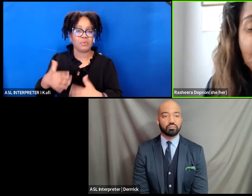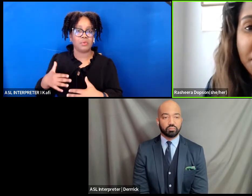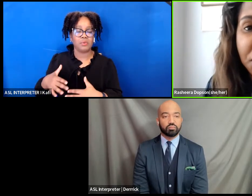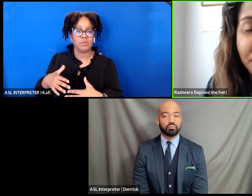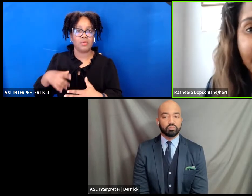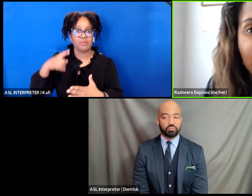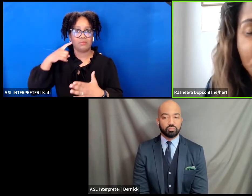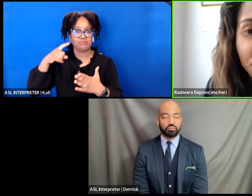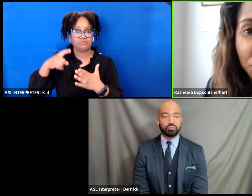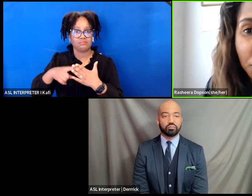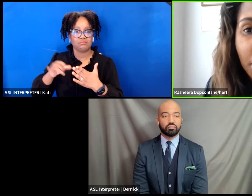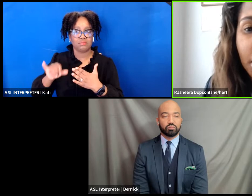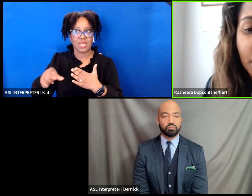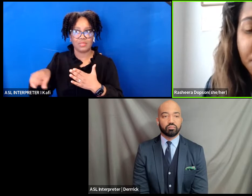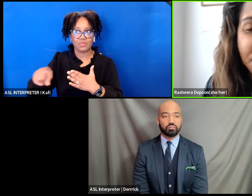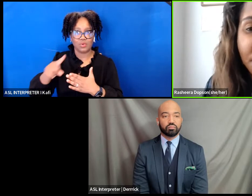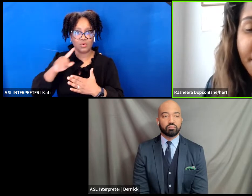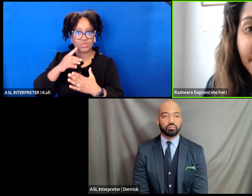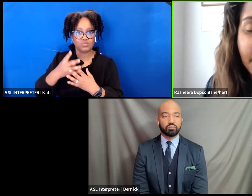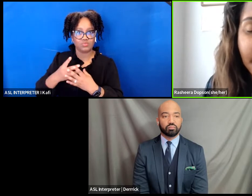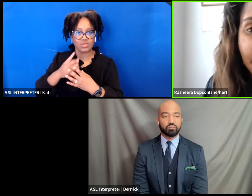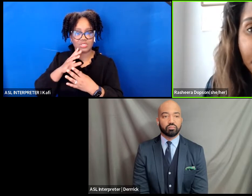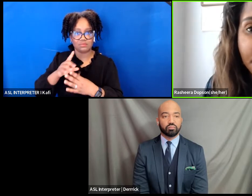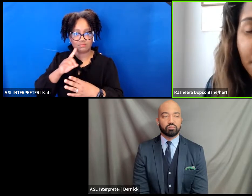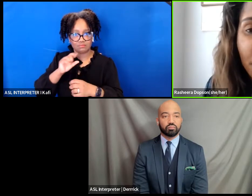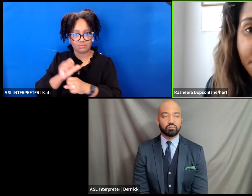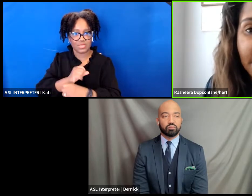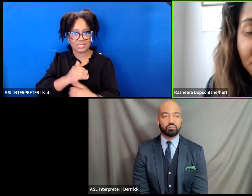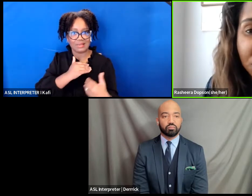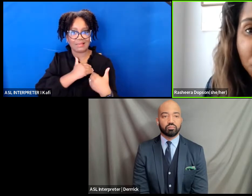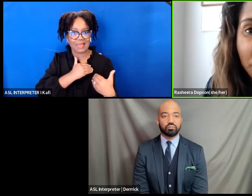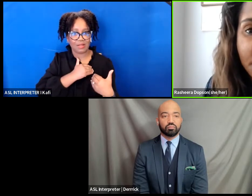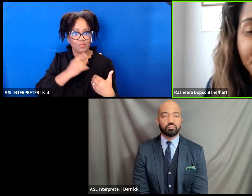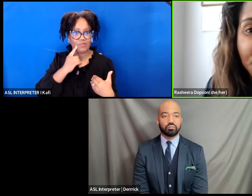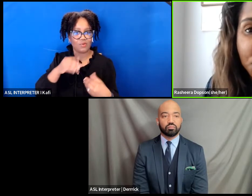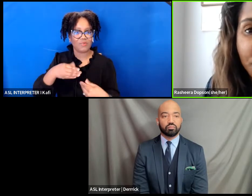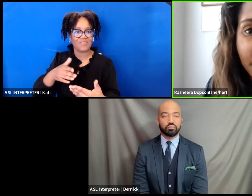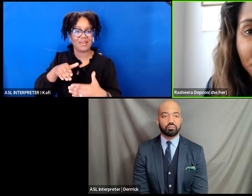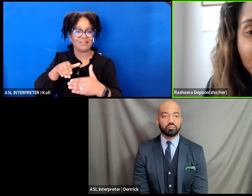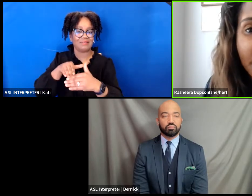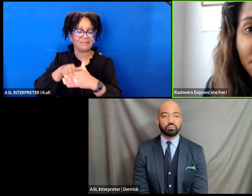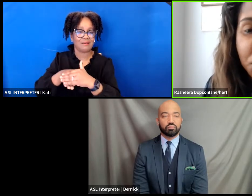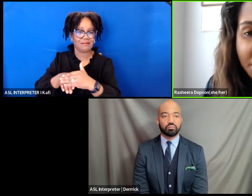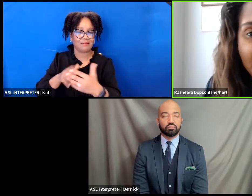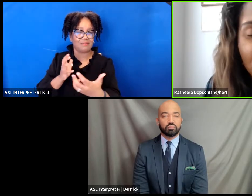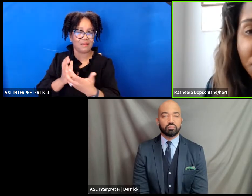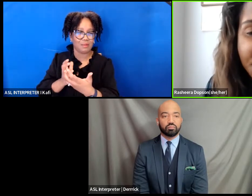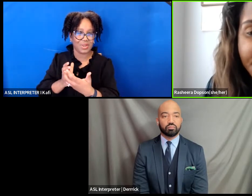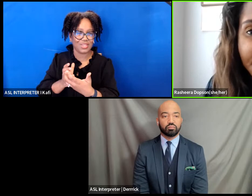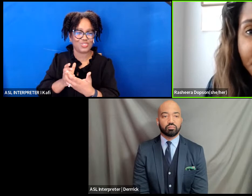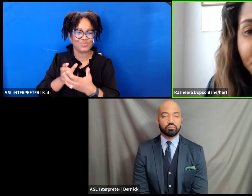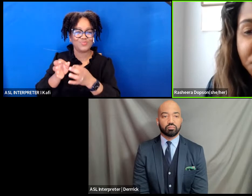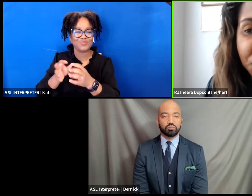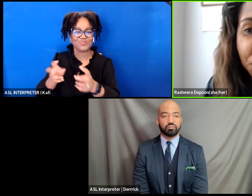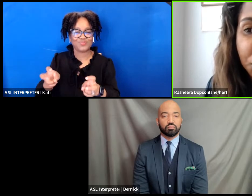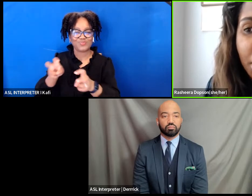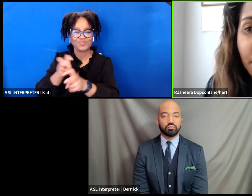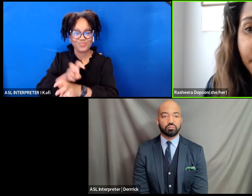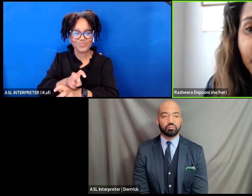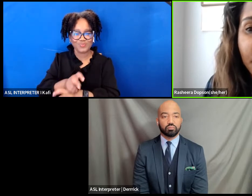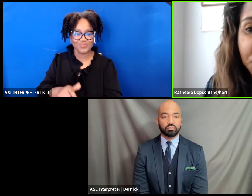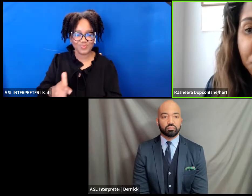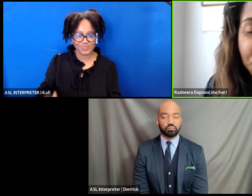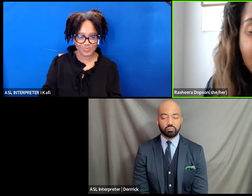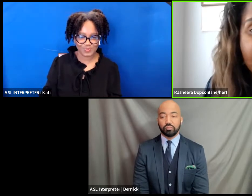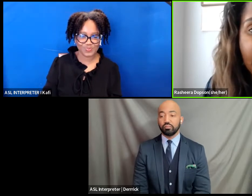institutions were held accountable um and providing um accommodations for individuals and put in our prison systems to